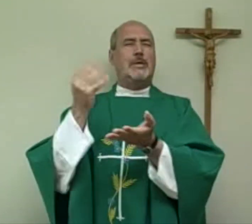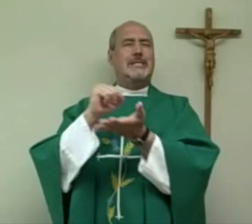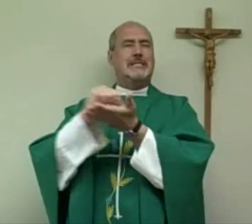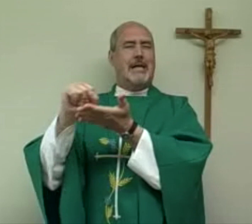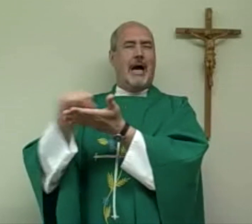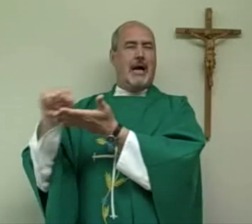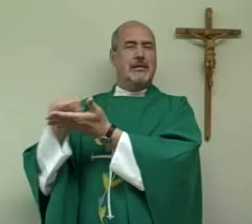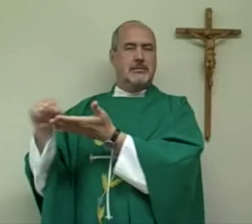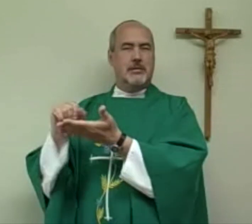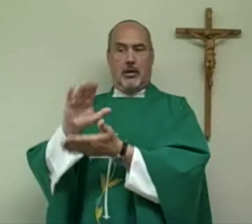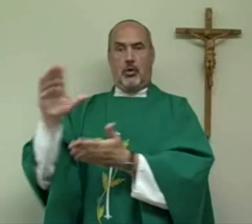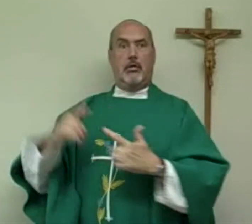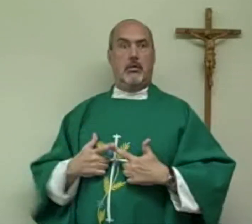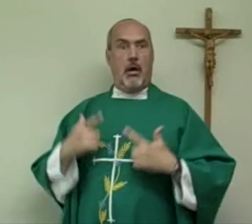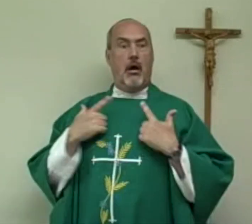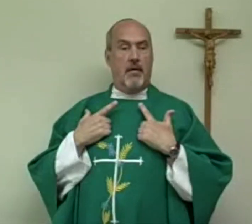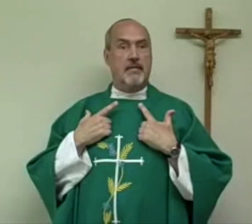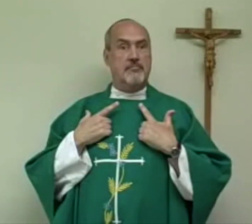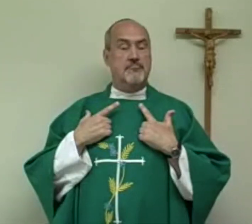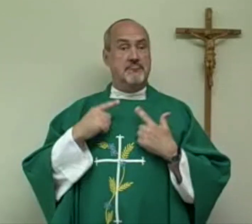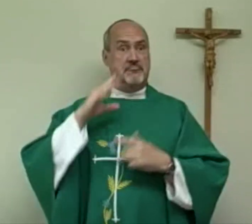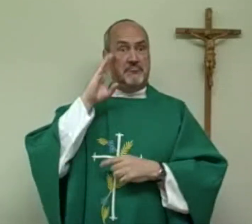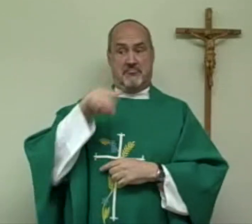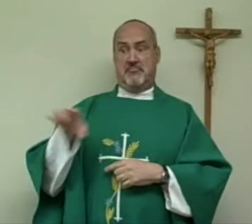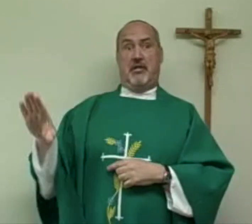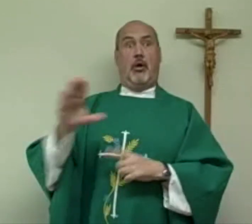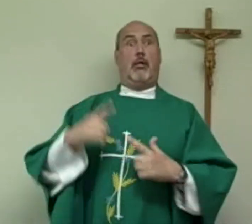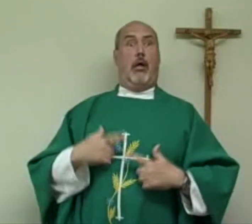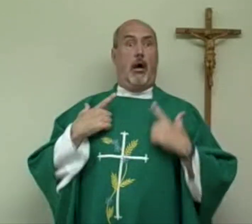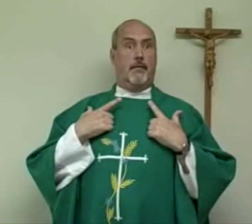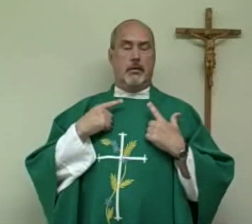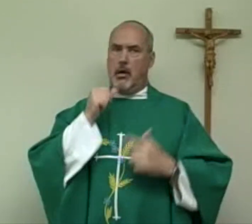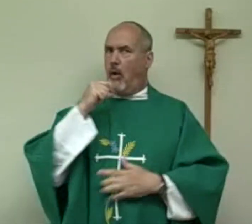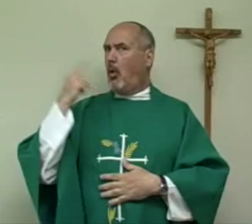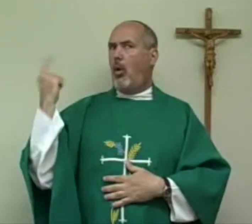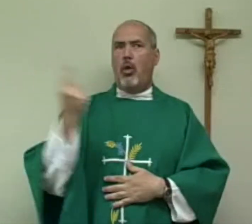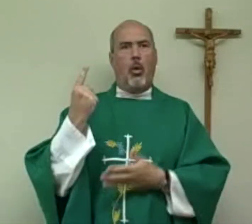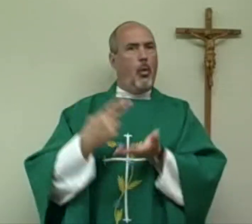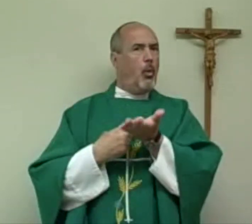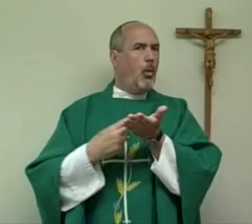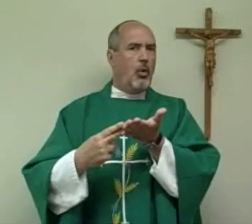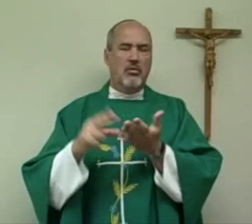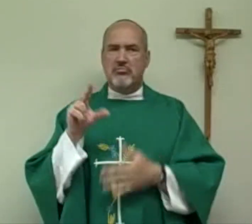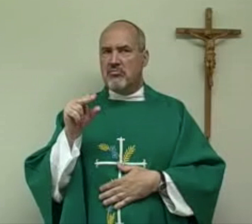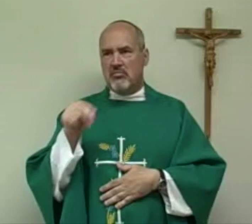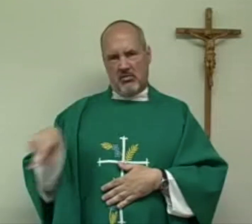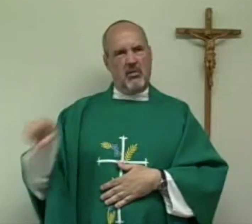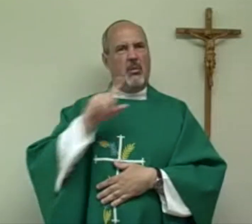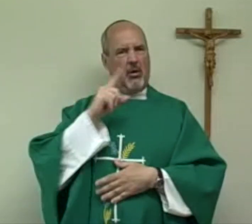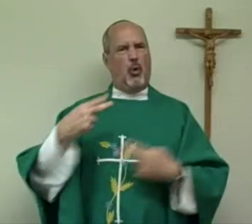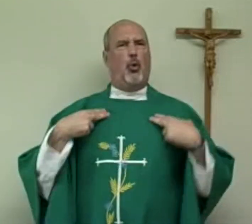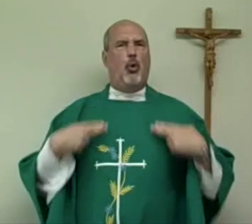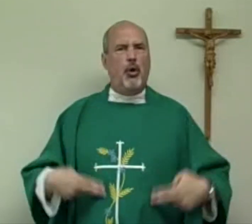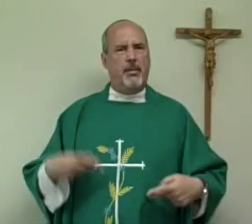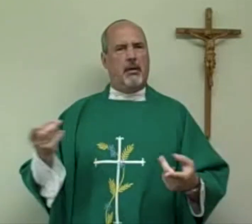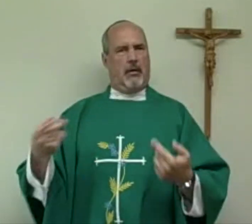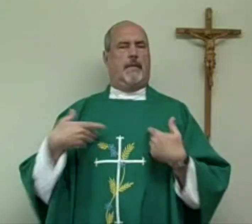We can look at a few of the saints' lives as some examples, and we know that their lives were not always holy,